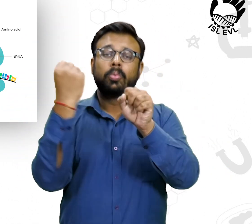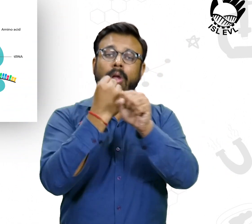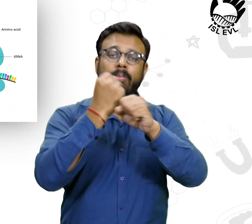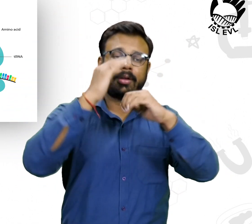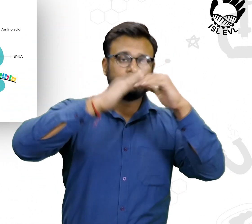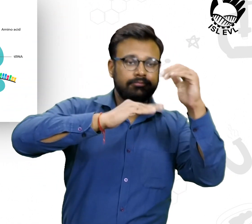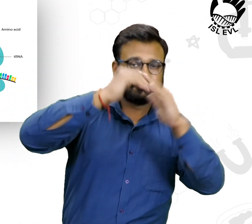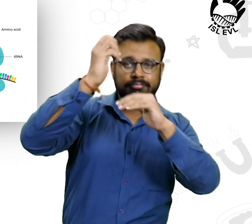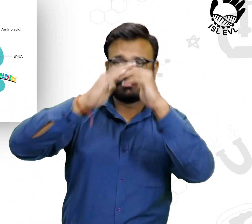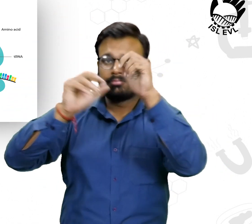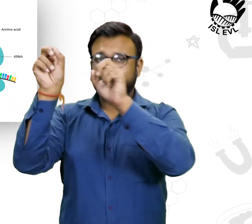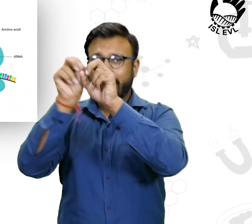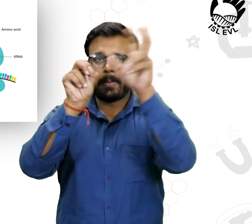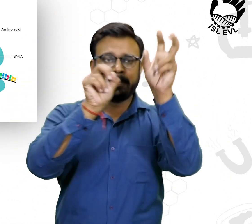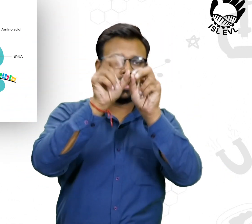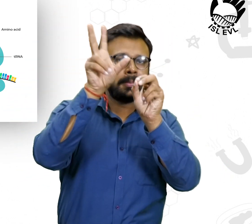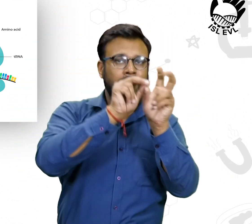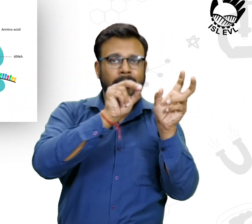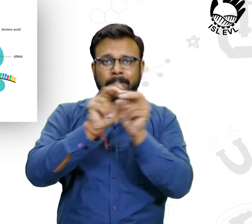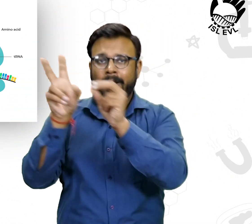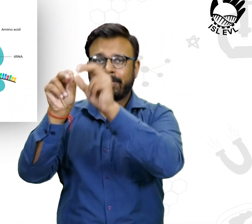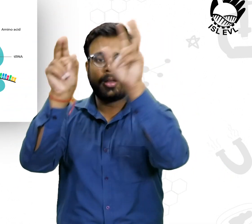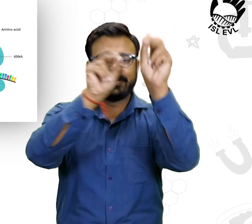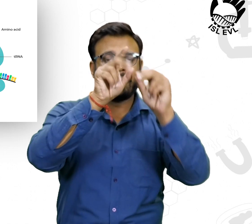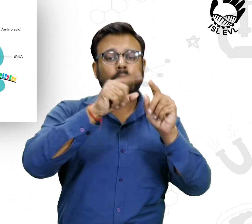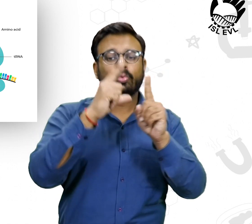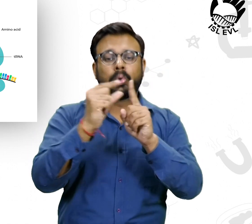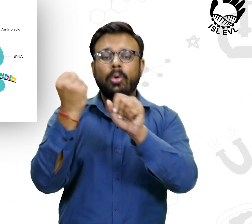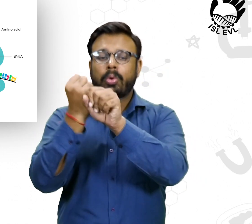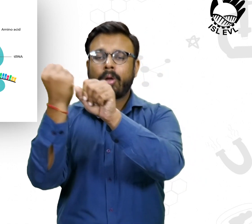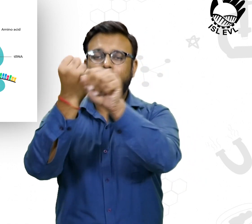by their amino acid composition.